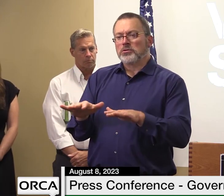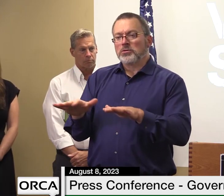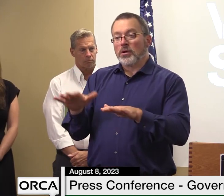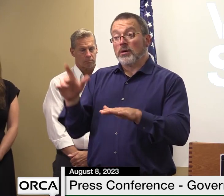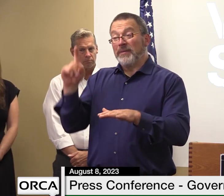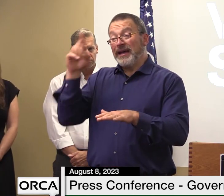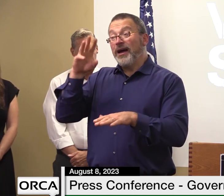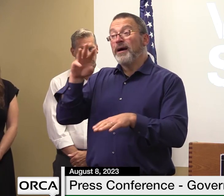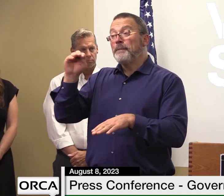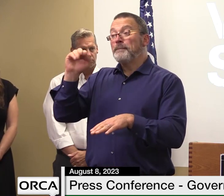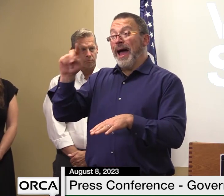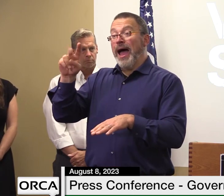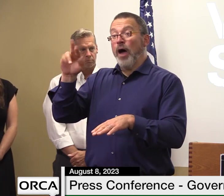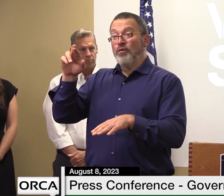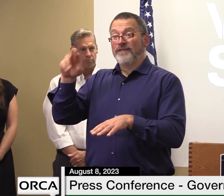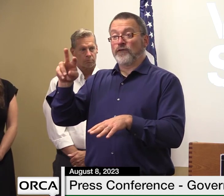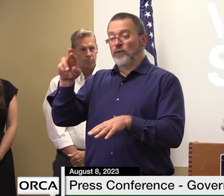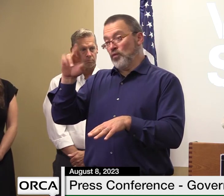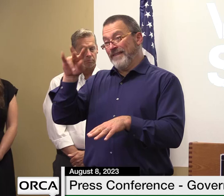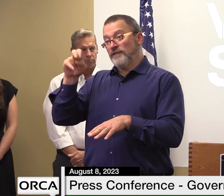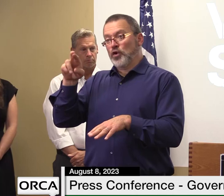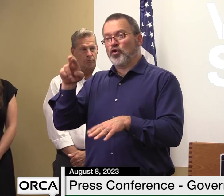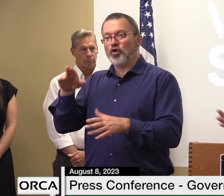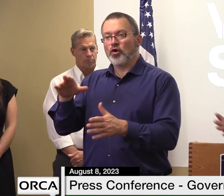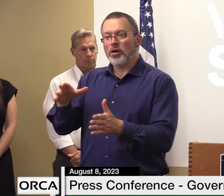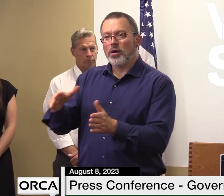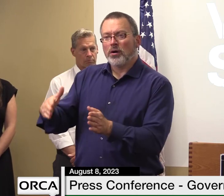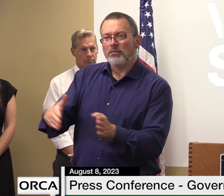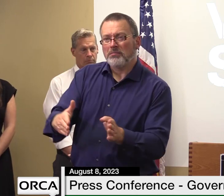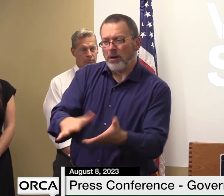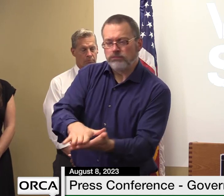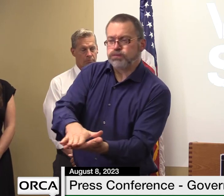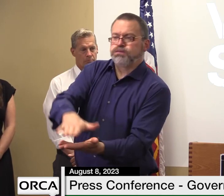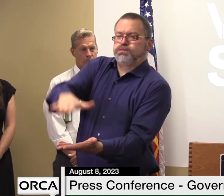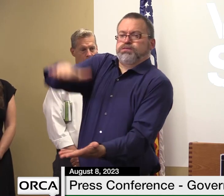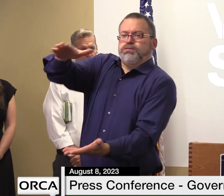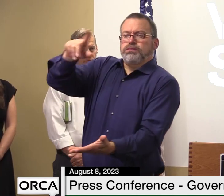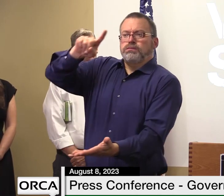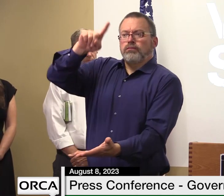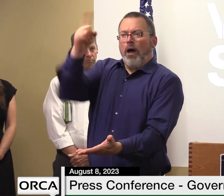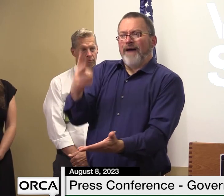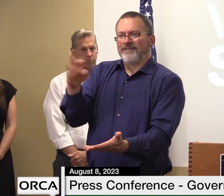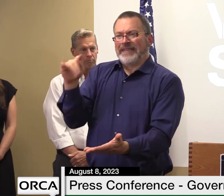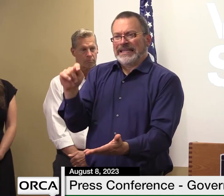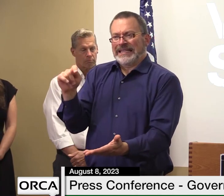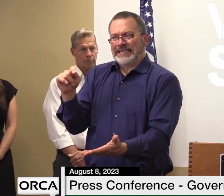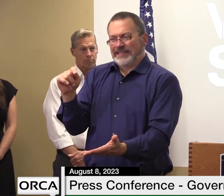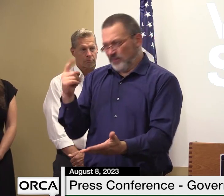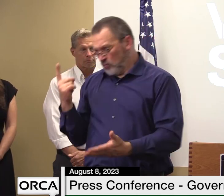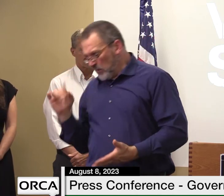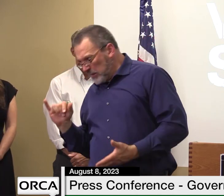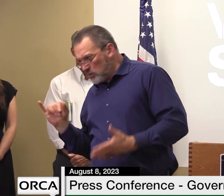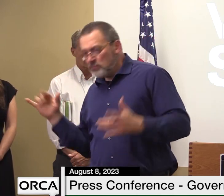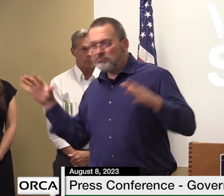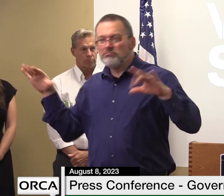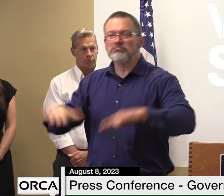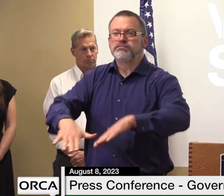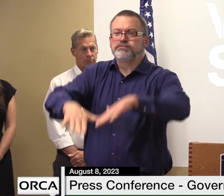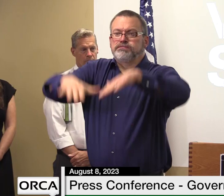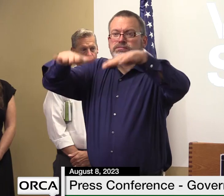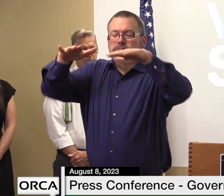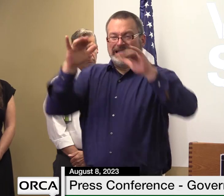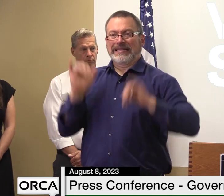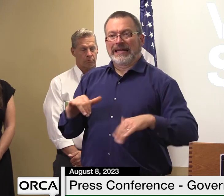foot to foot and a half that's what it would elevate that that river to yesterday last night we